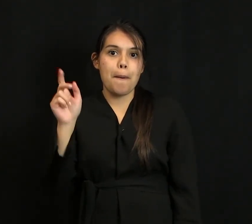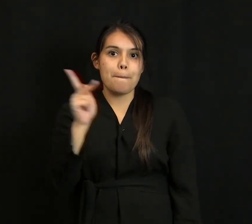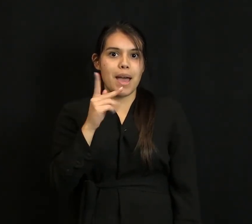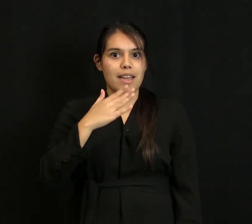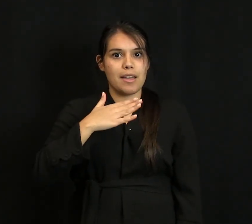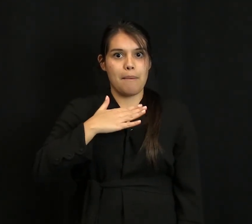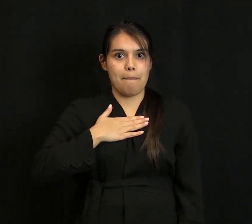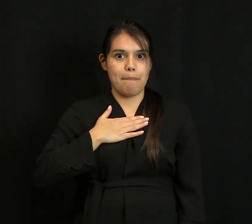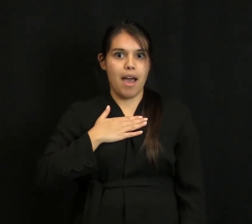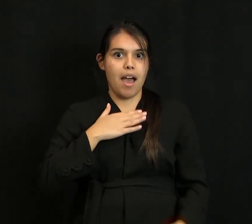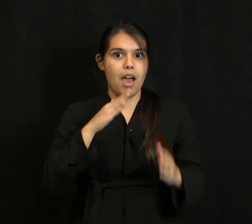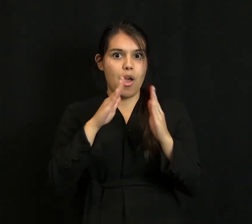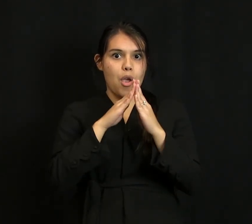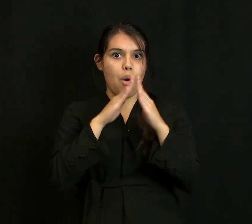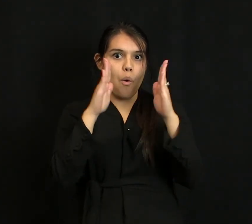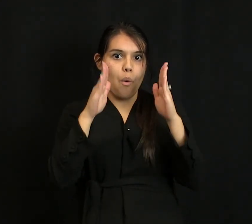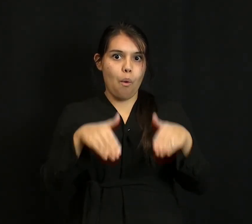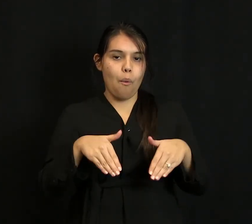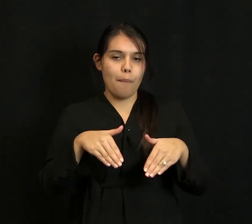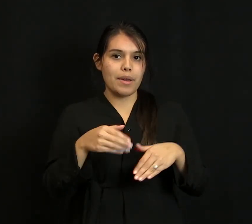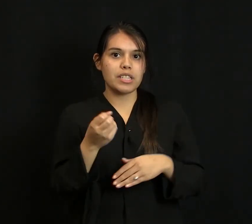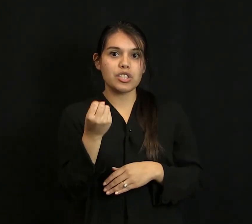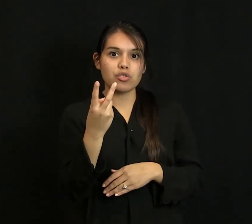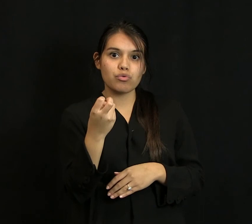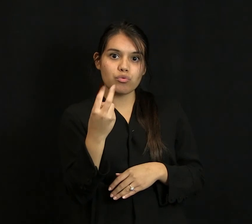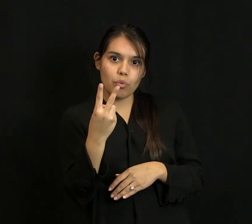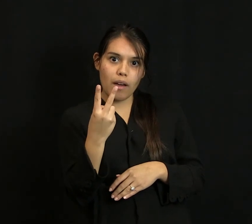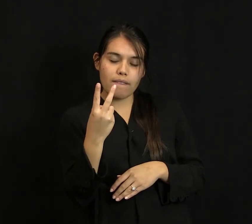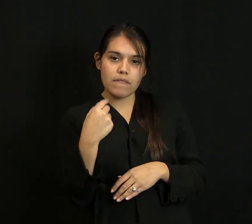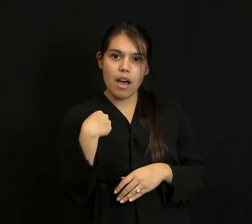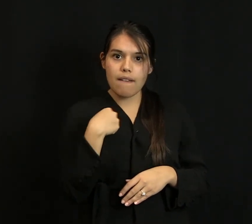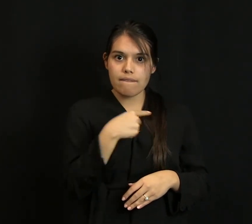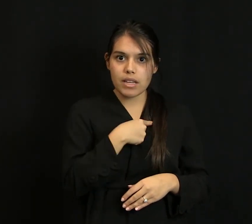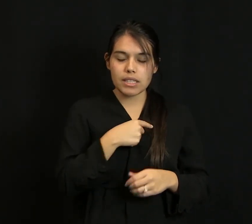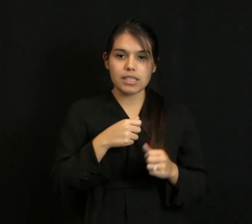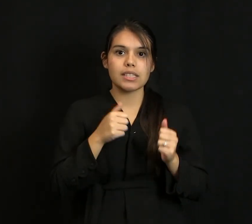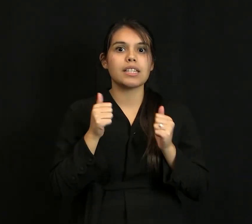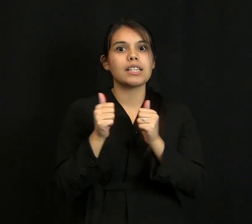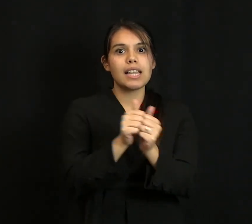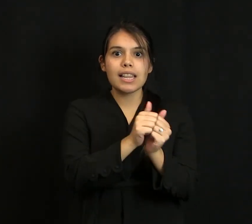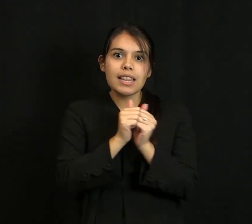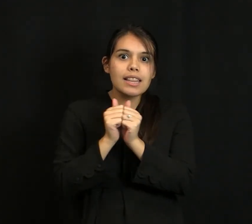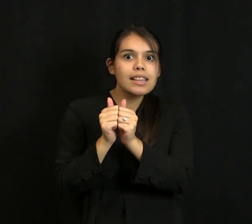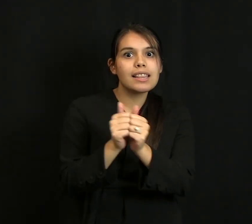Back at the store, there were dozens of us living together under one recycled roof.